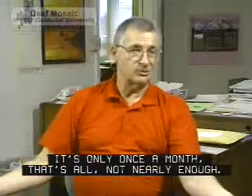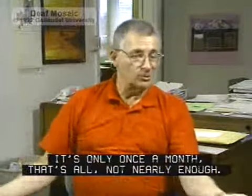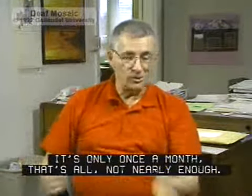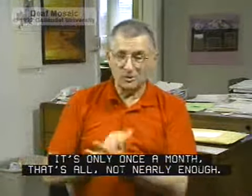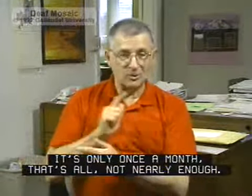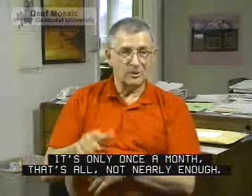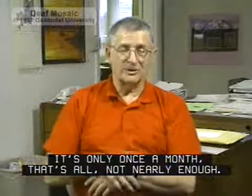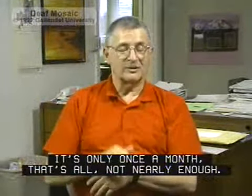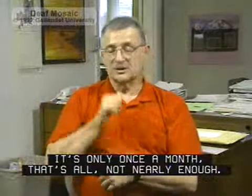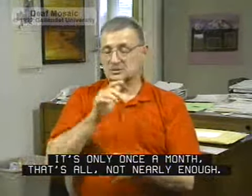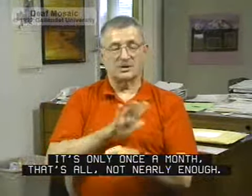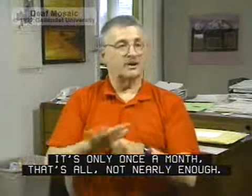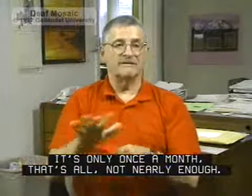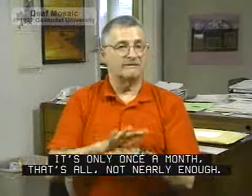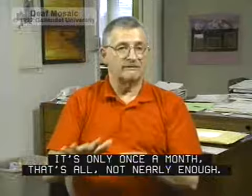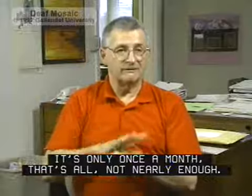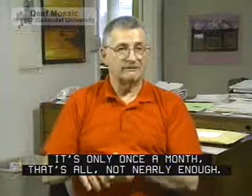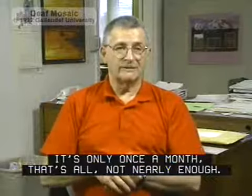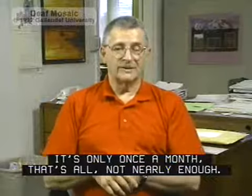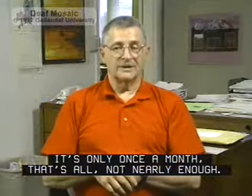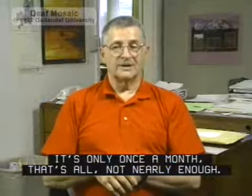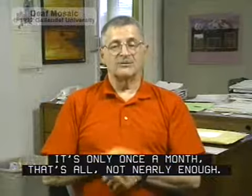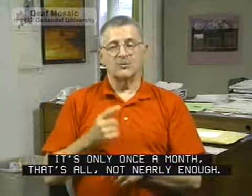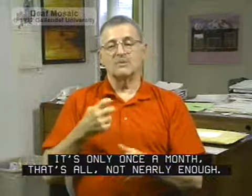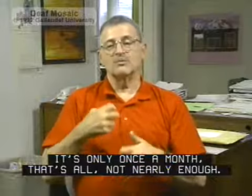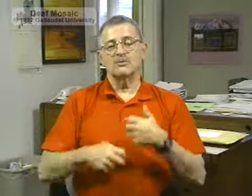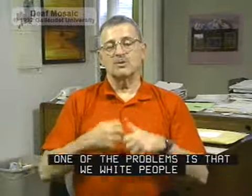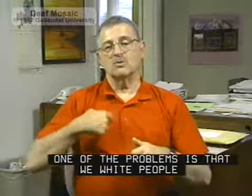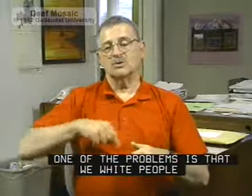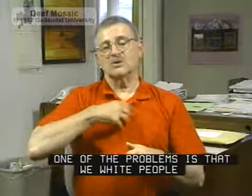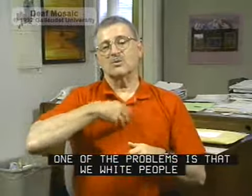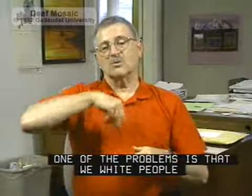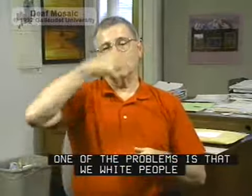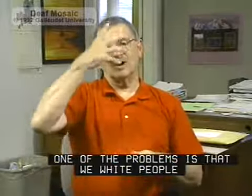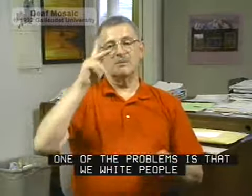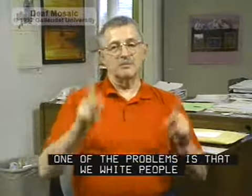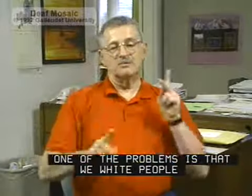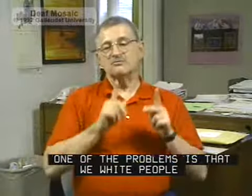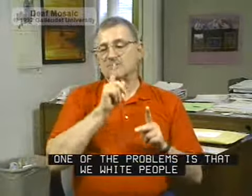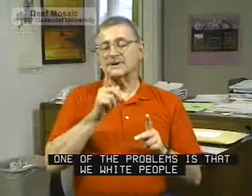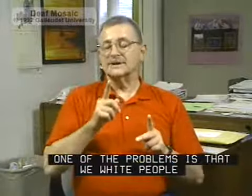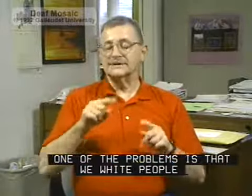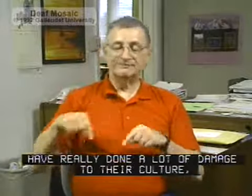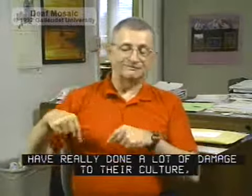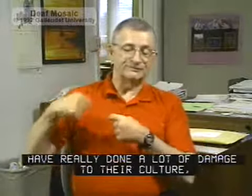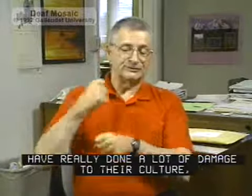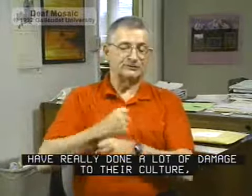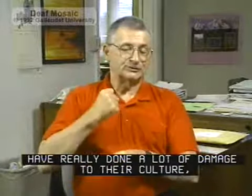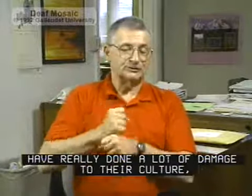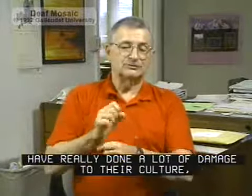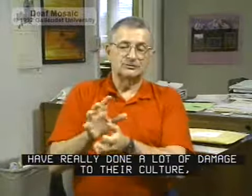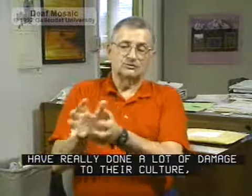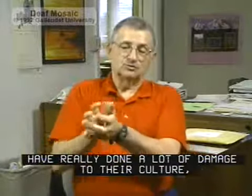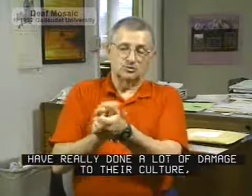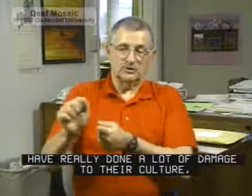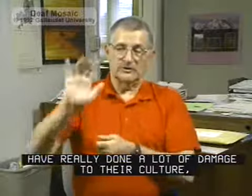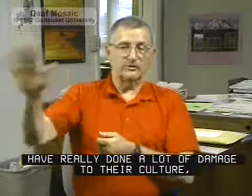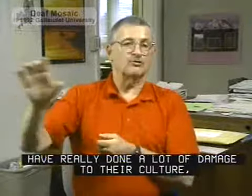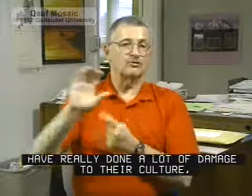One of the problems is that we white people have really done a lot of damage to their